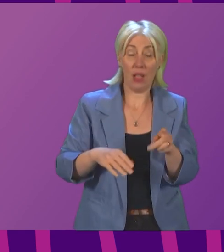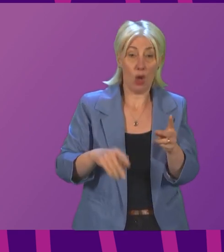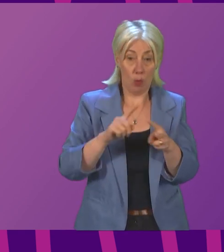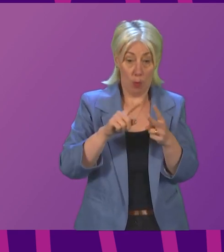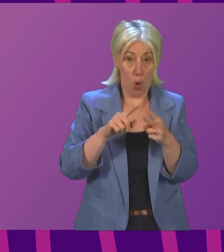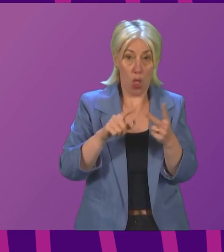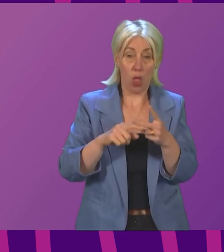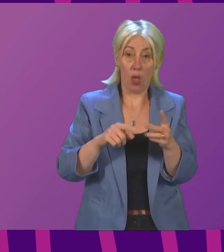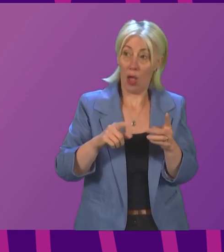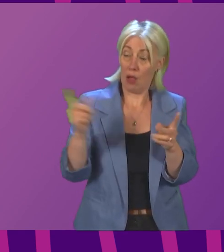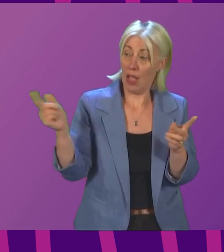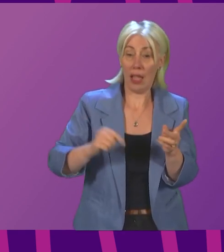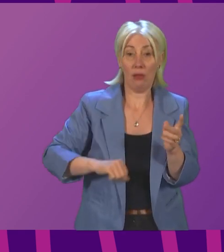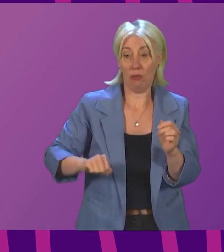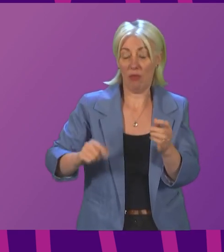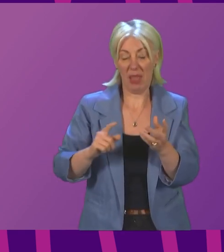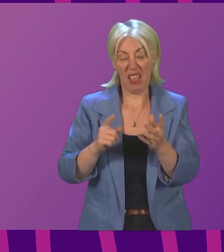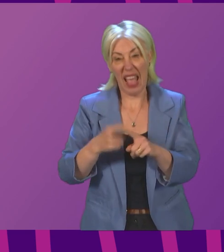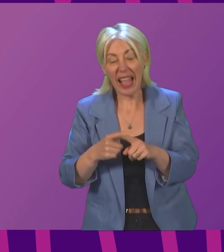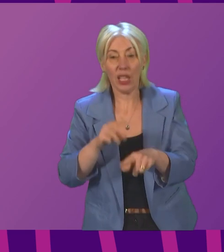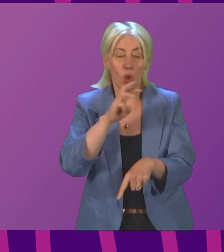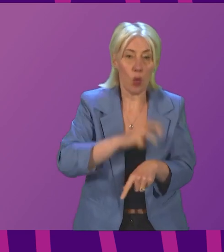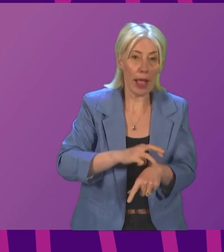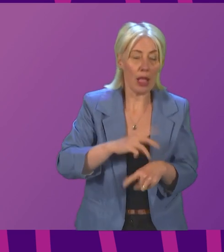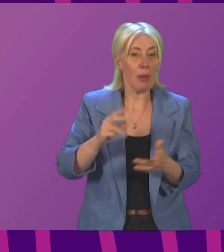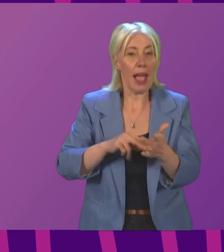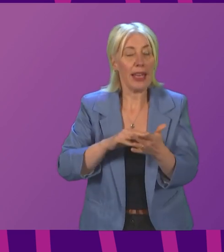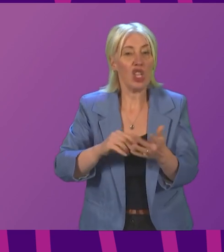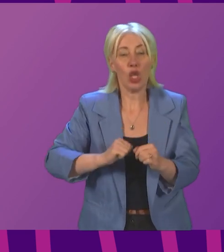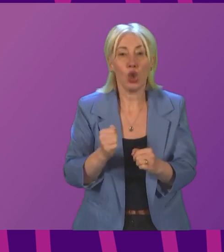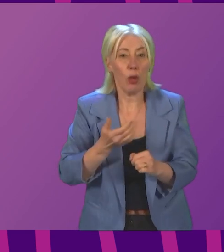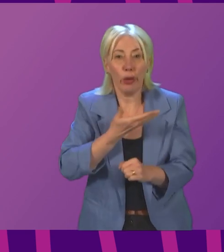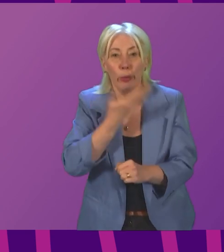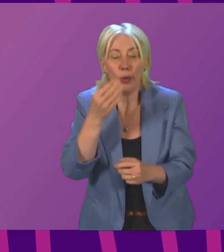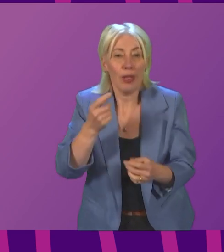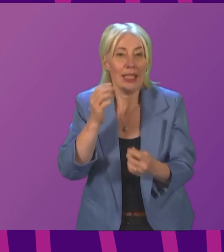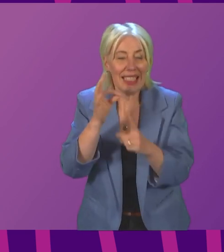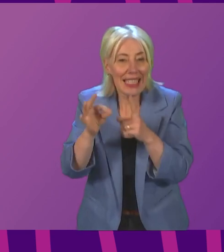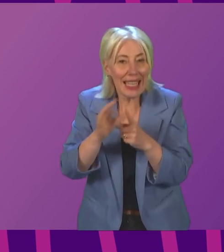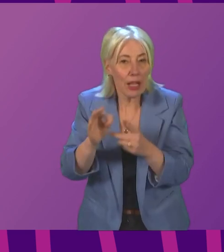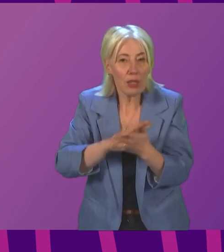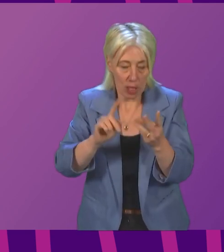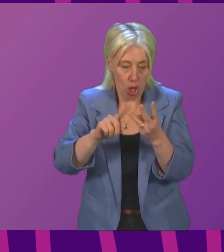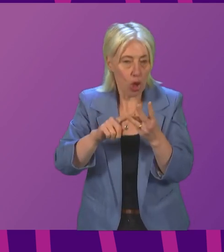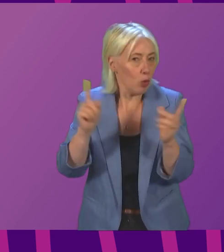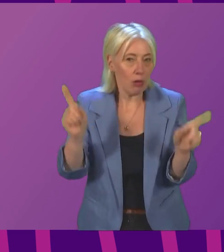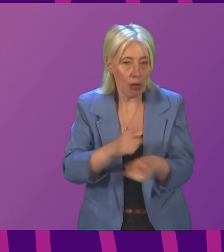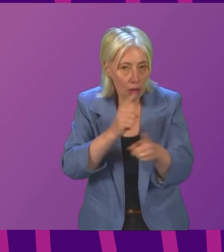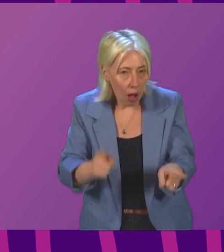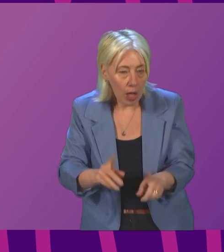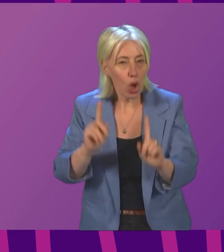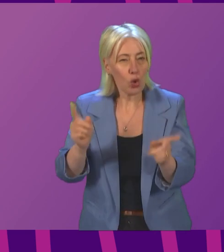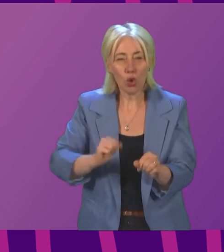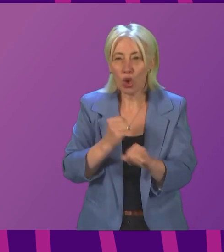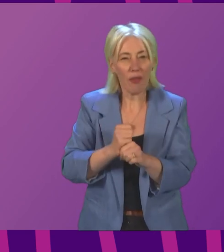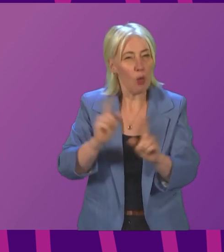but NHS Scotland does not hold the details, and now they cannot get their booster vaccines. So could the First Minister say what the Scottish Government